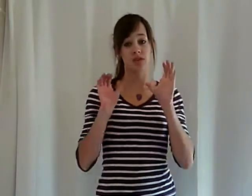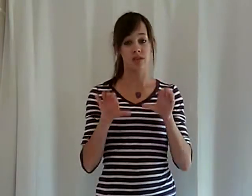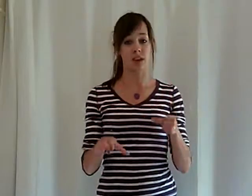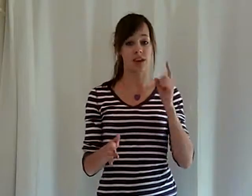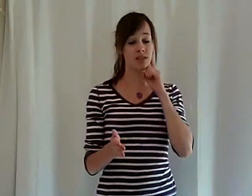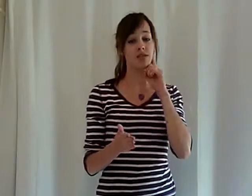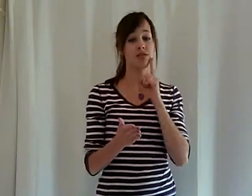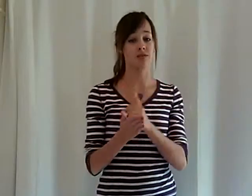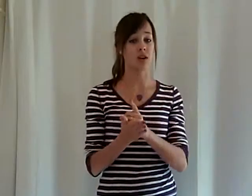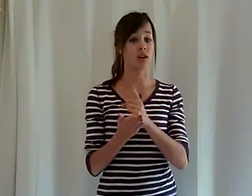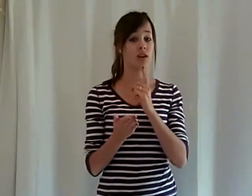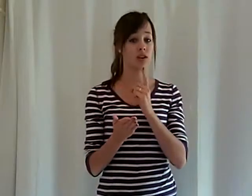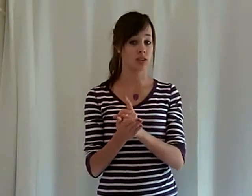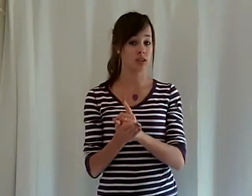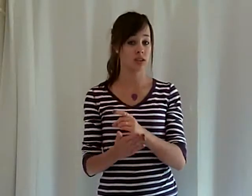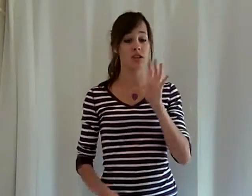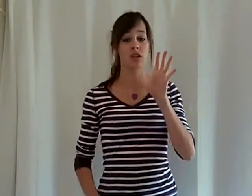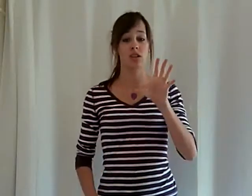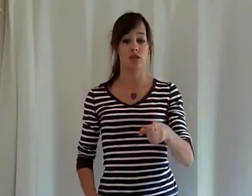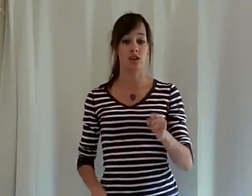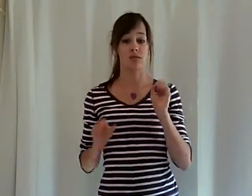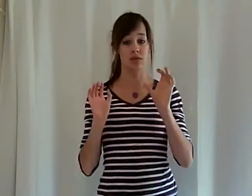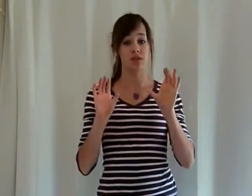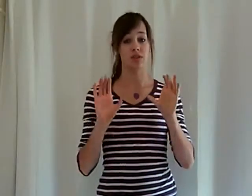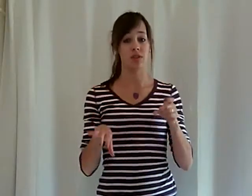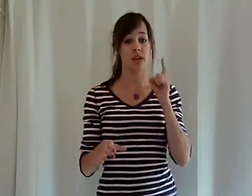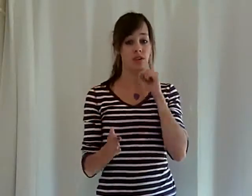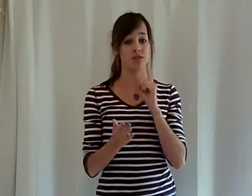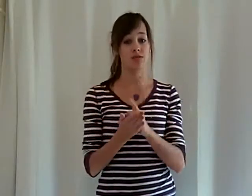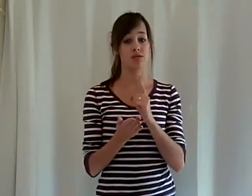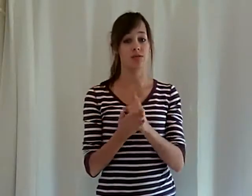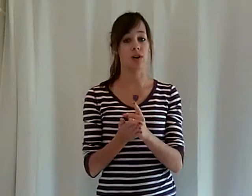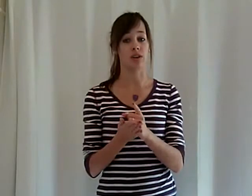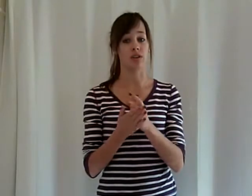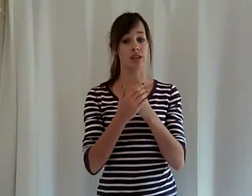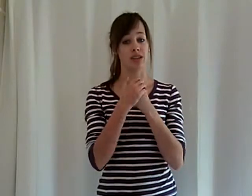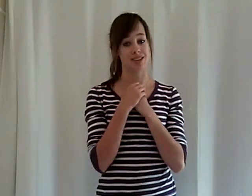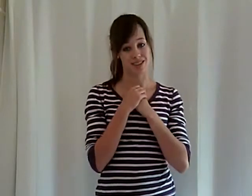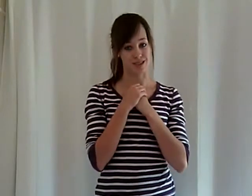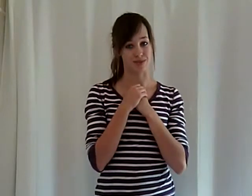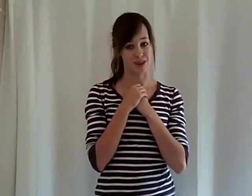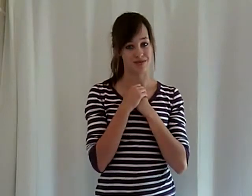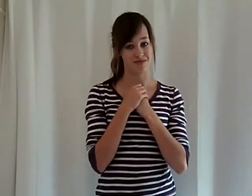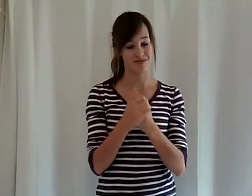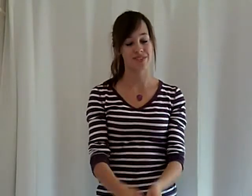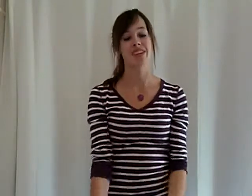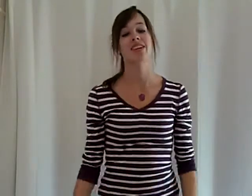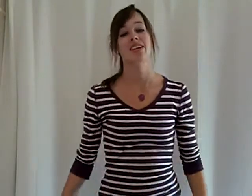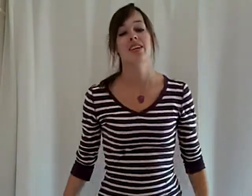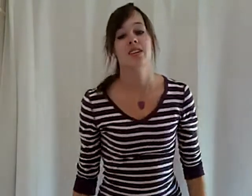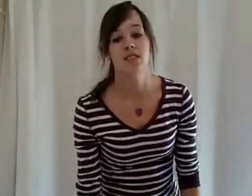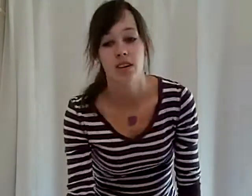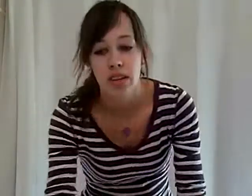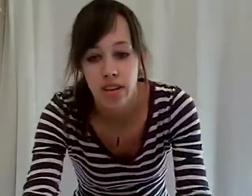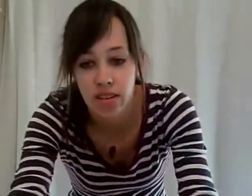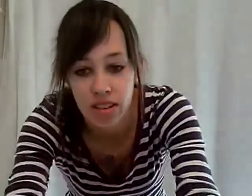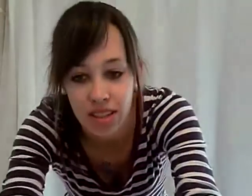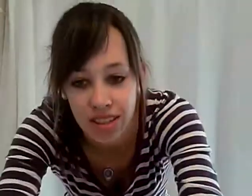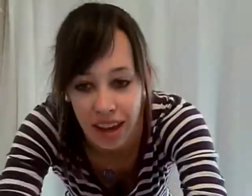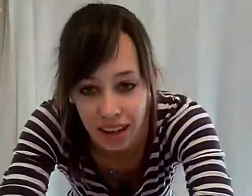then fall, jump, then fall, continue. So, here's the second